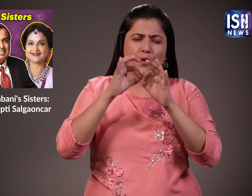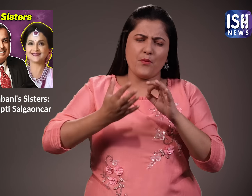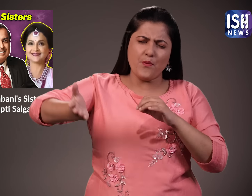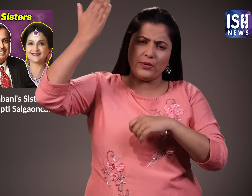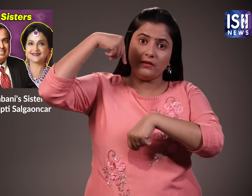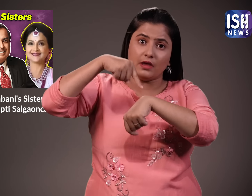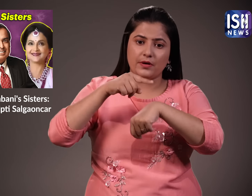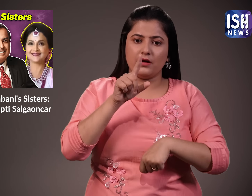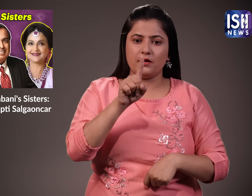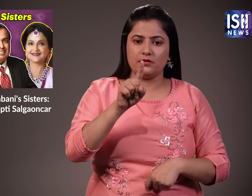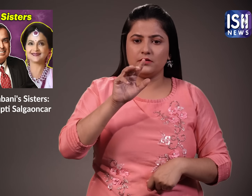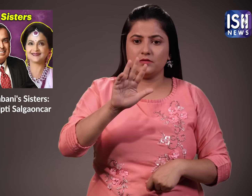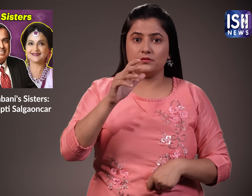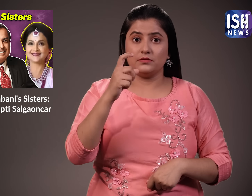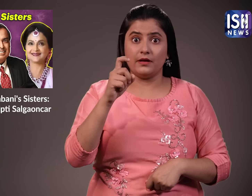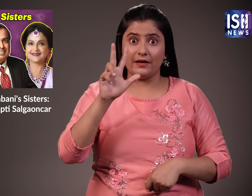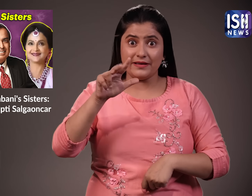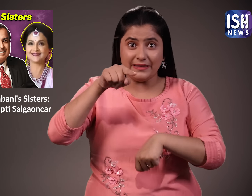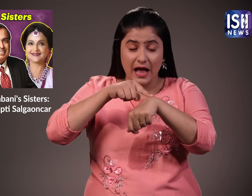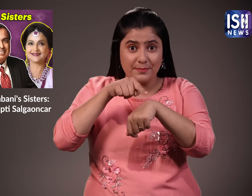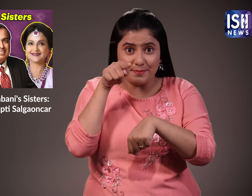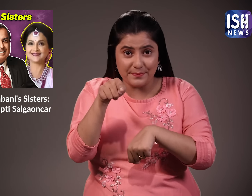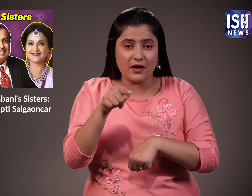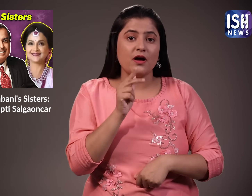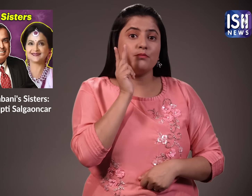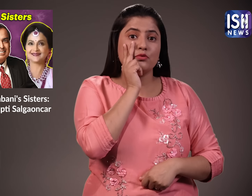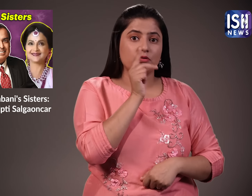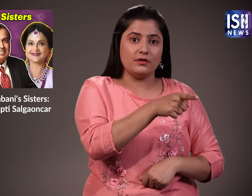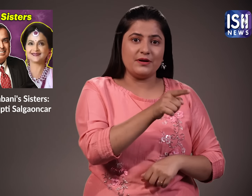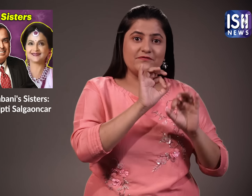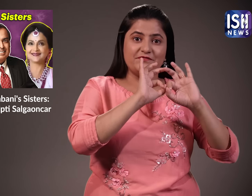Ambani and Salgaokar family were neighbours in 1978 in Mumbai.